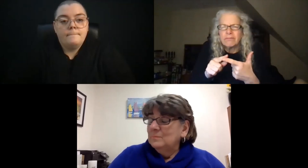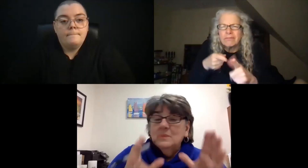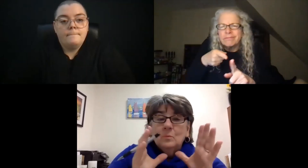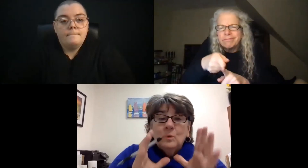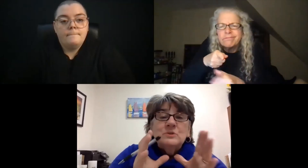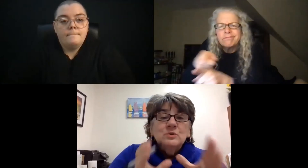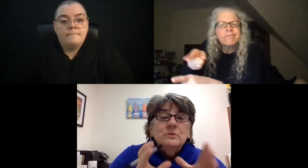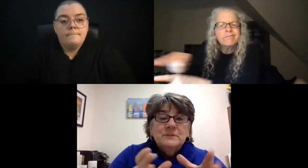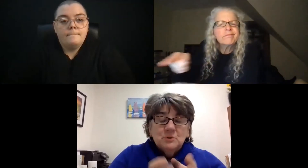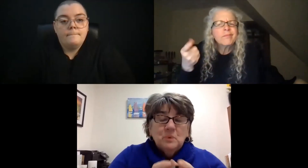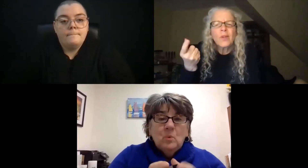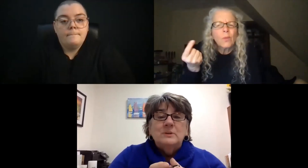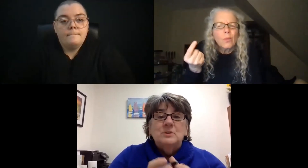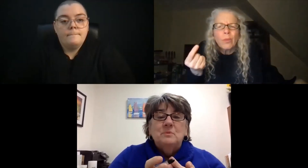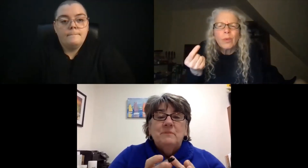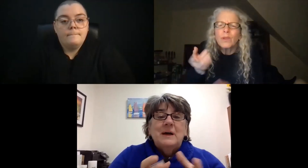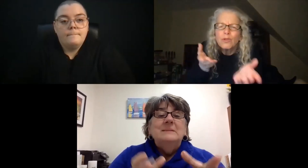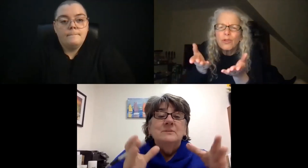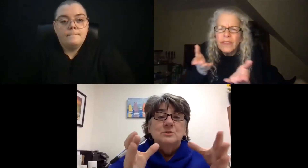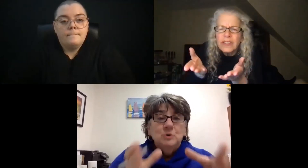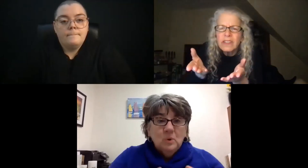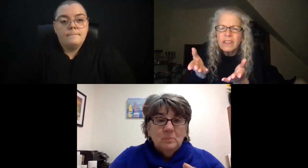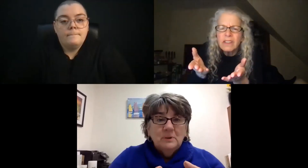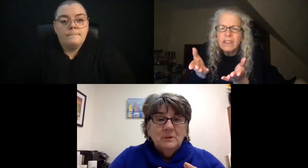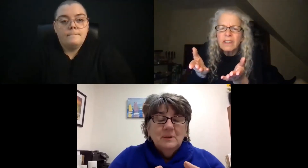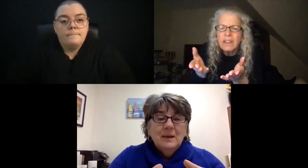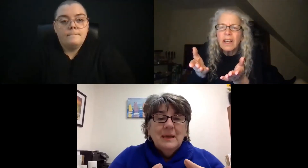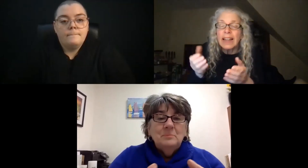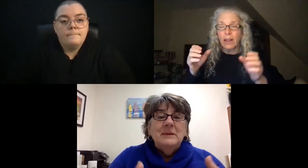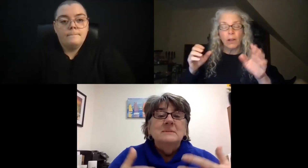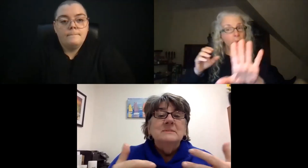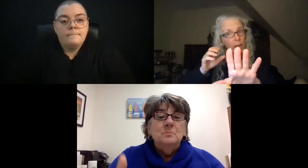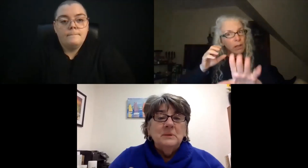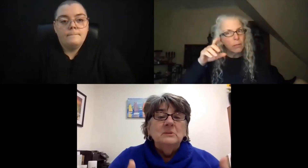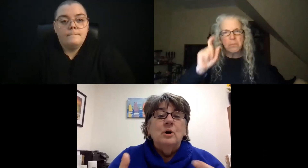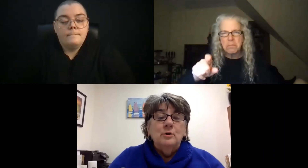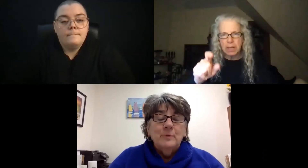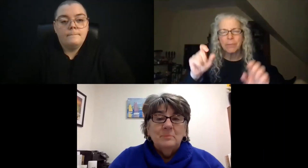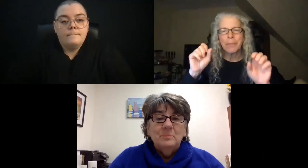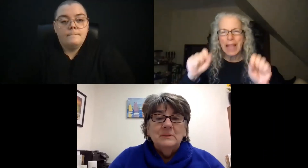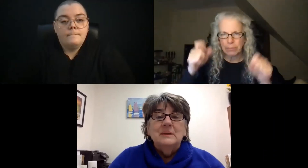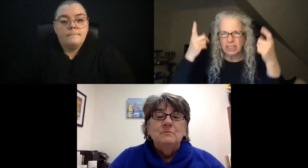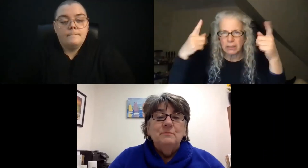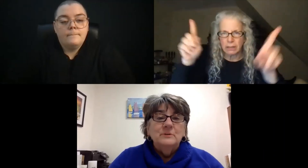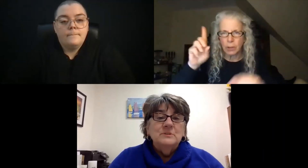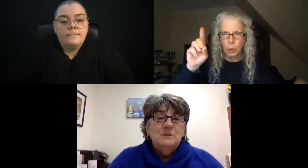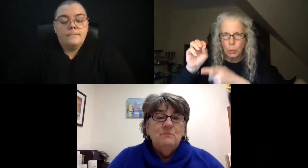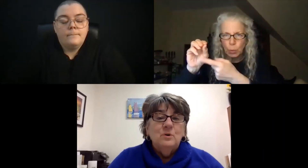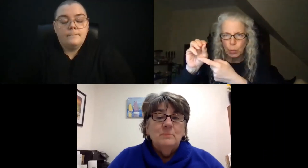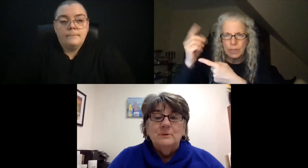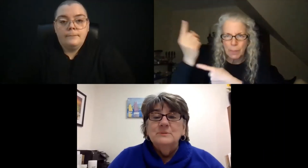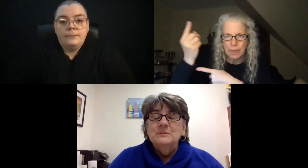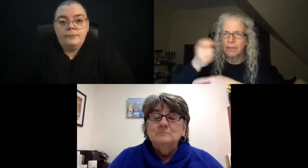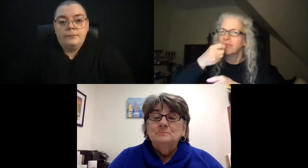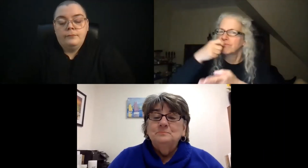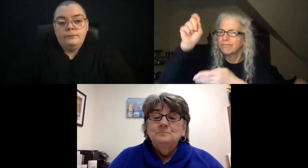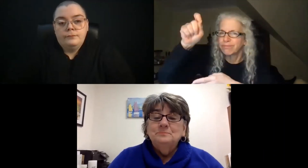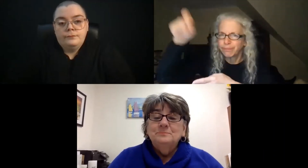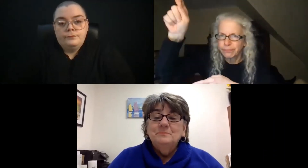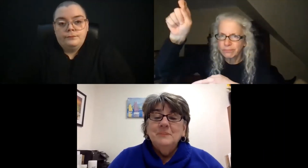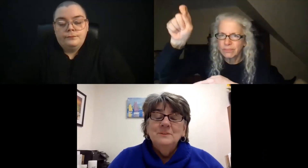what service do we want to provide that's doable and begins to build our credibility, first and foremost.